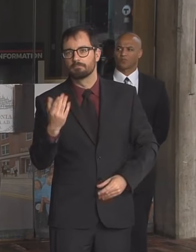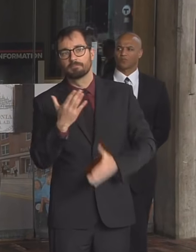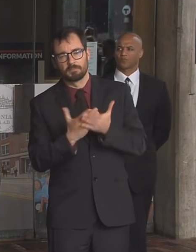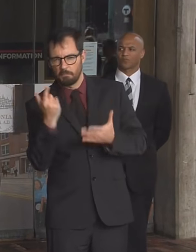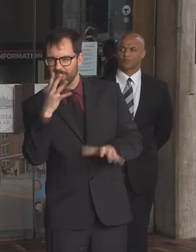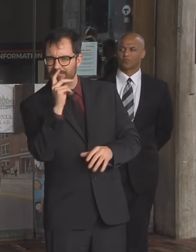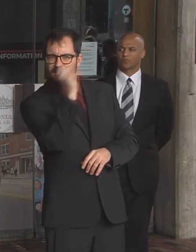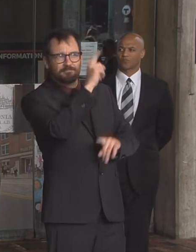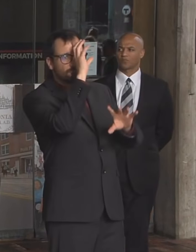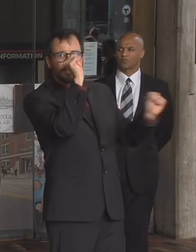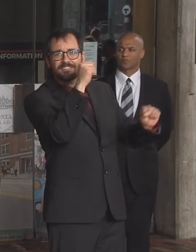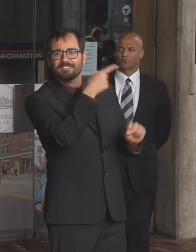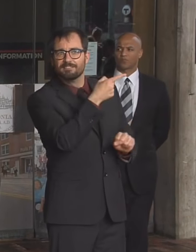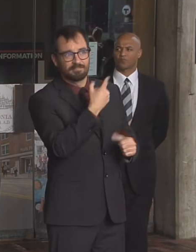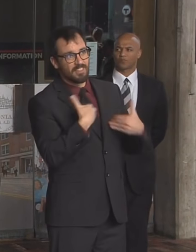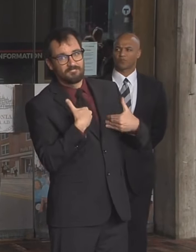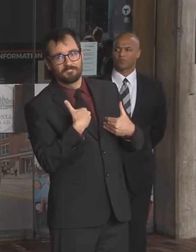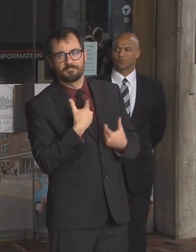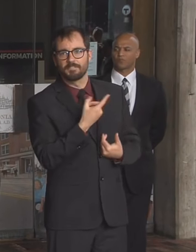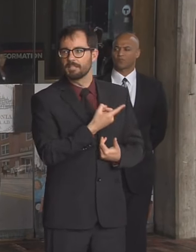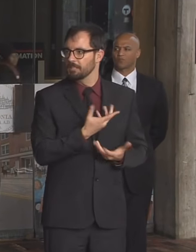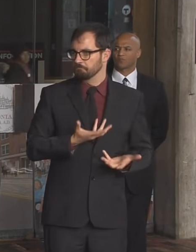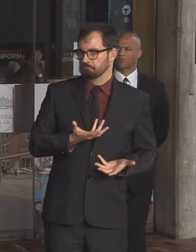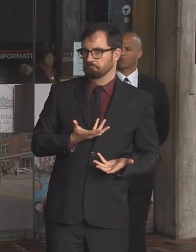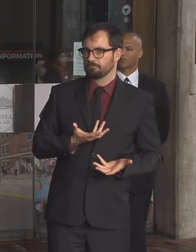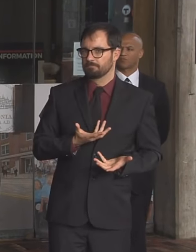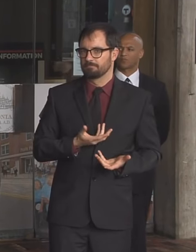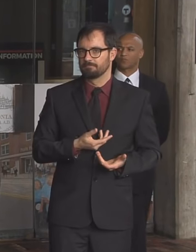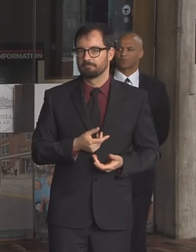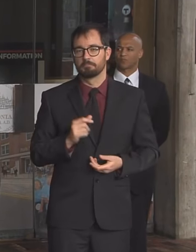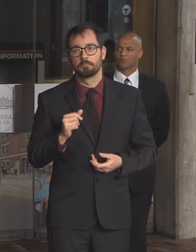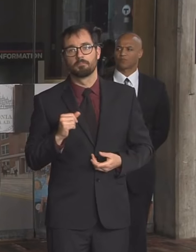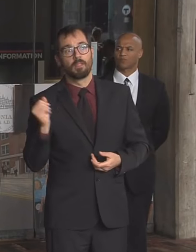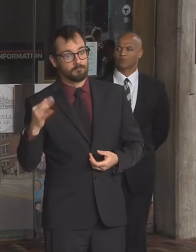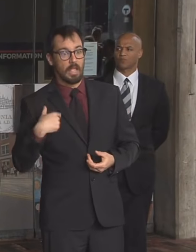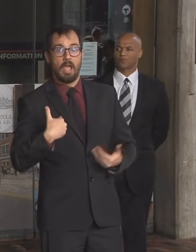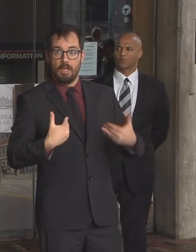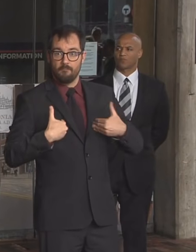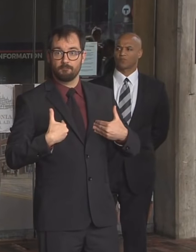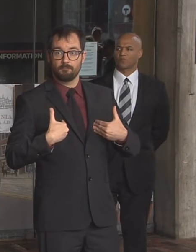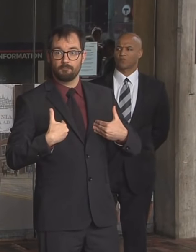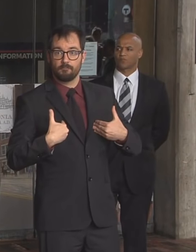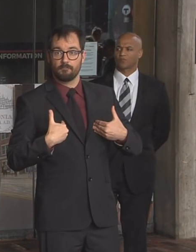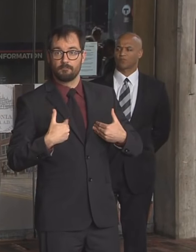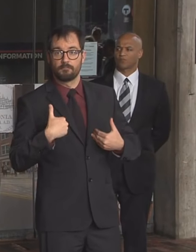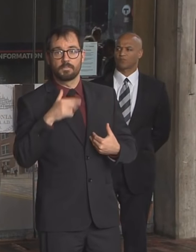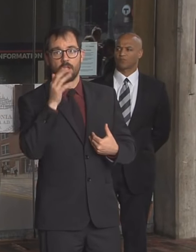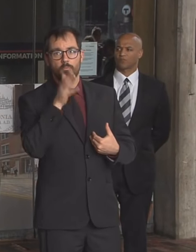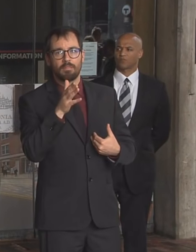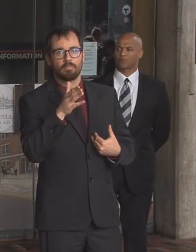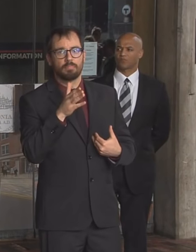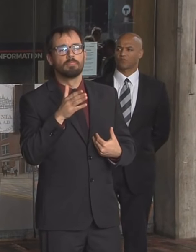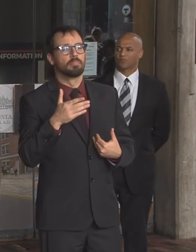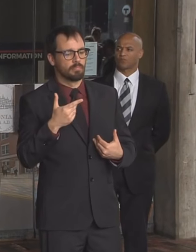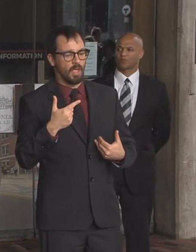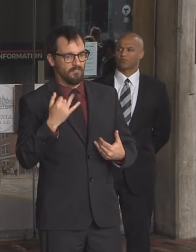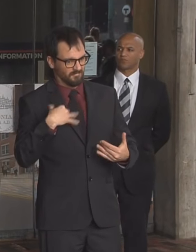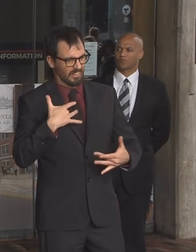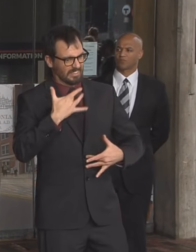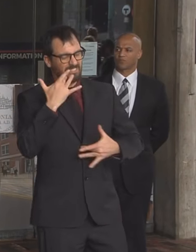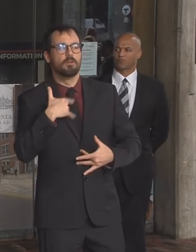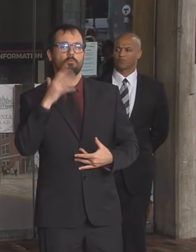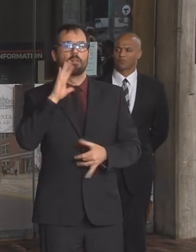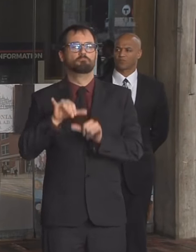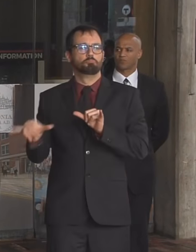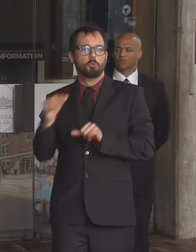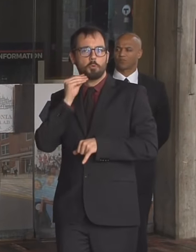had the symptoms if i came down with the symptoms what i would do is i'd go home and and and self-quarantine myself um i would contact my medical provider i would